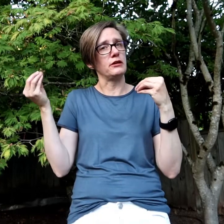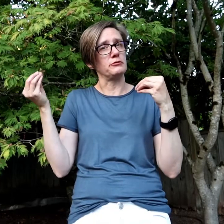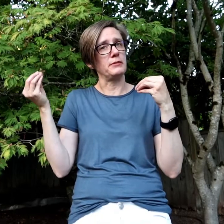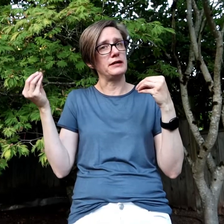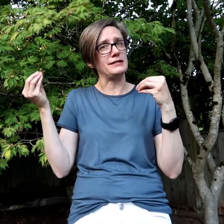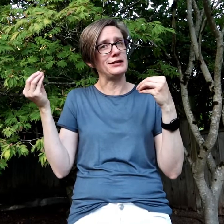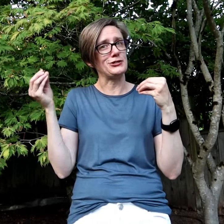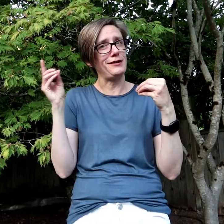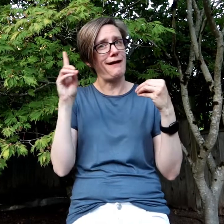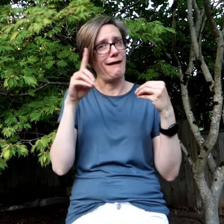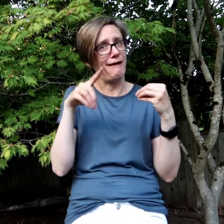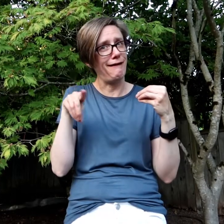through meditation.